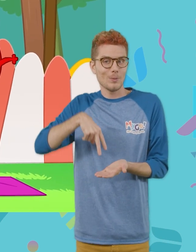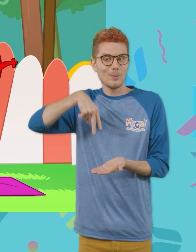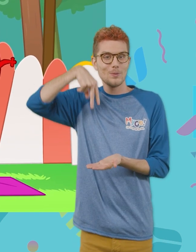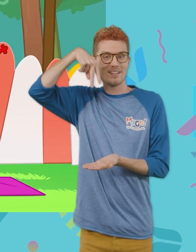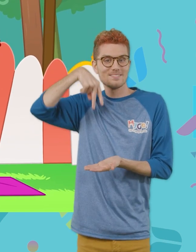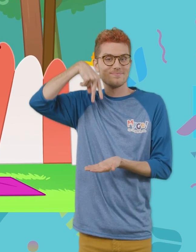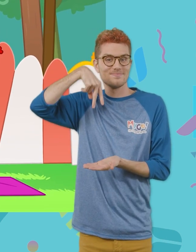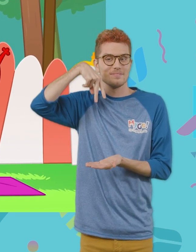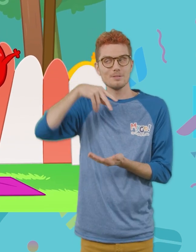Hmm,